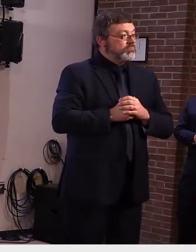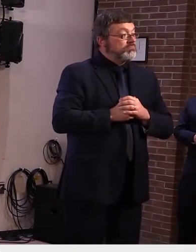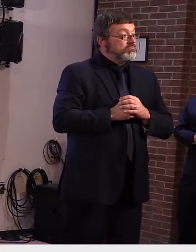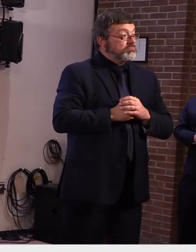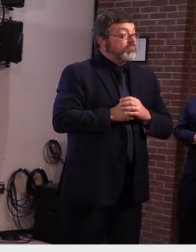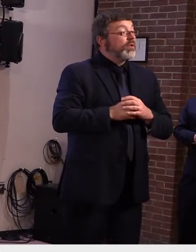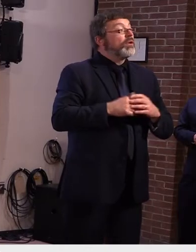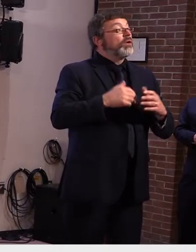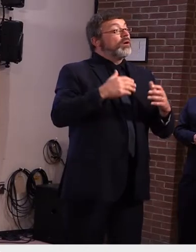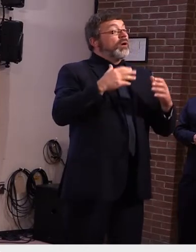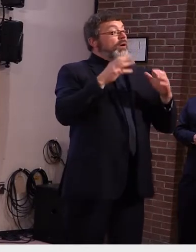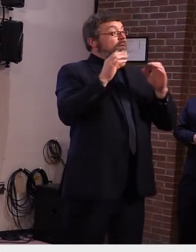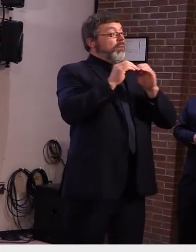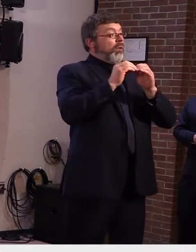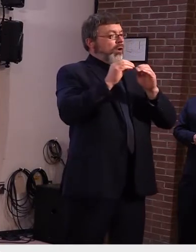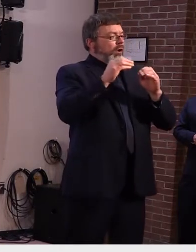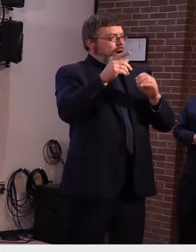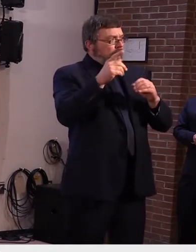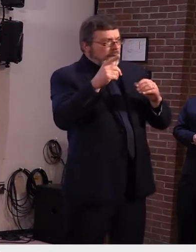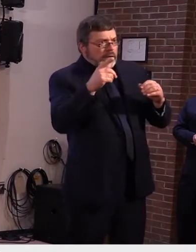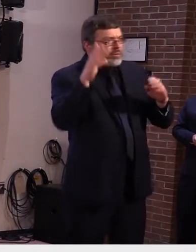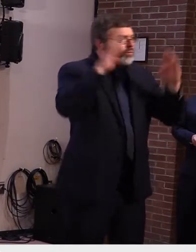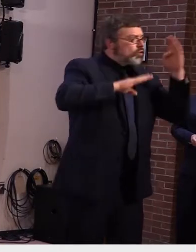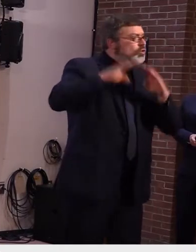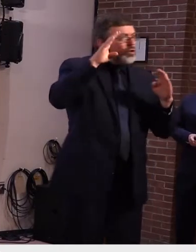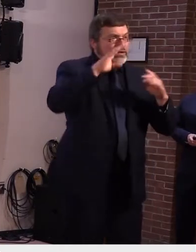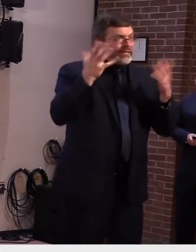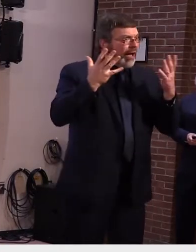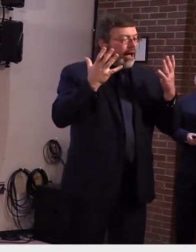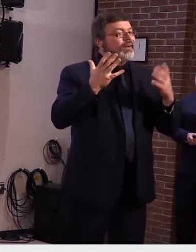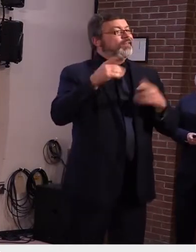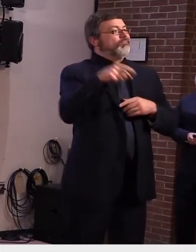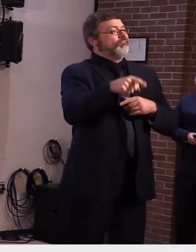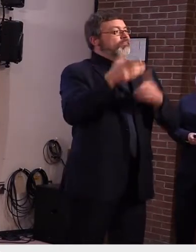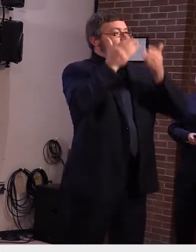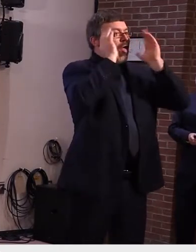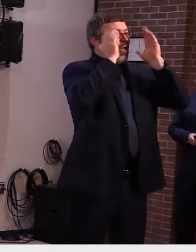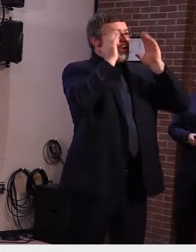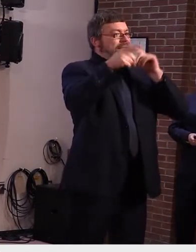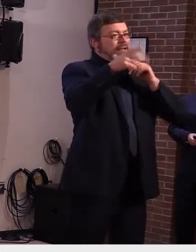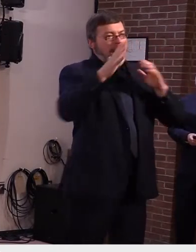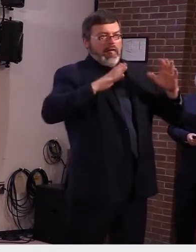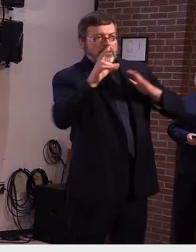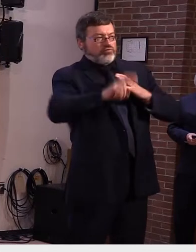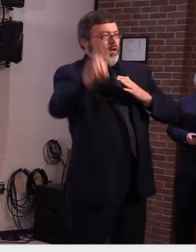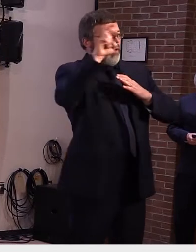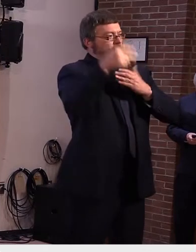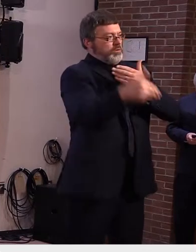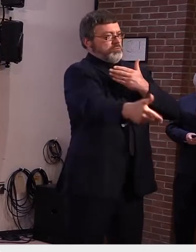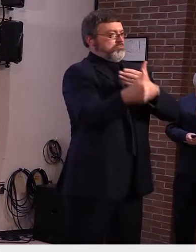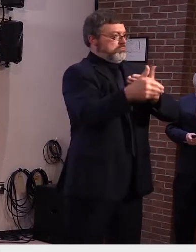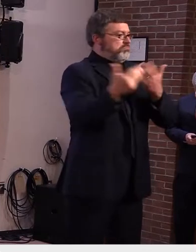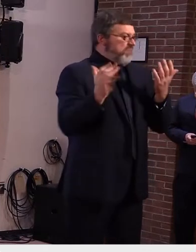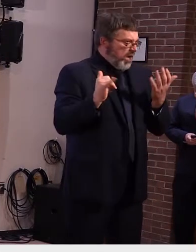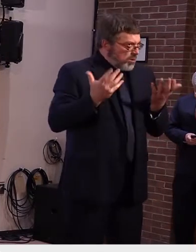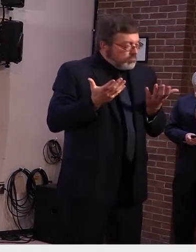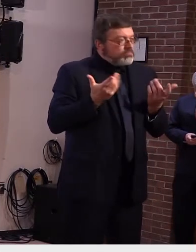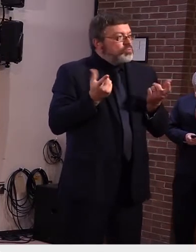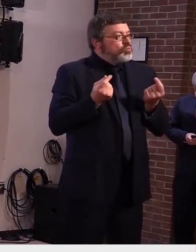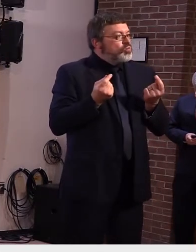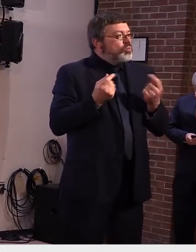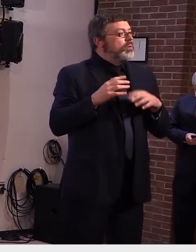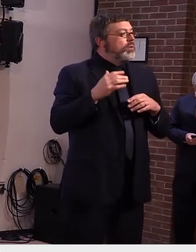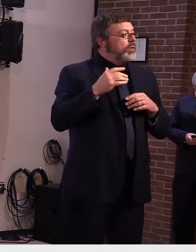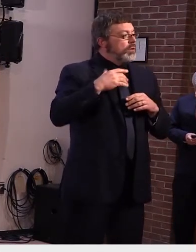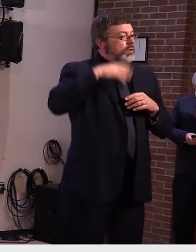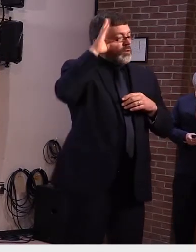travel. Governor Scott noted this as well in his remarks. We're hearing that schools are concerned about the implications of holiday travel